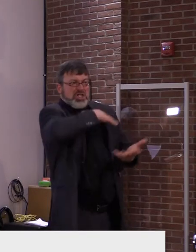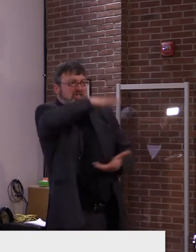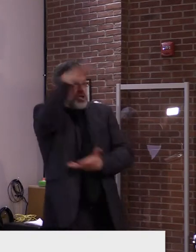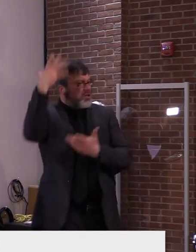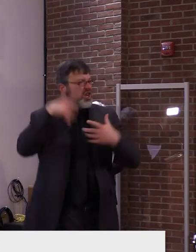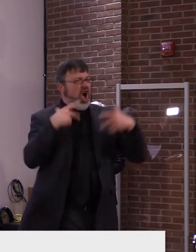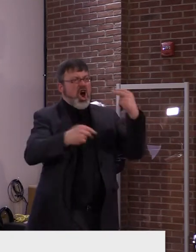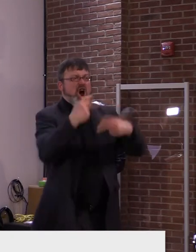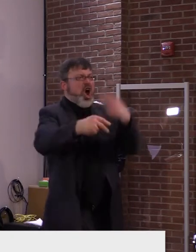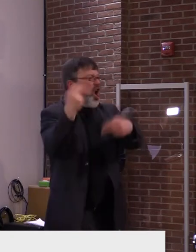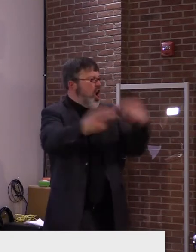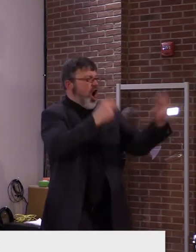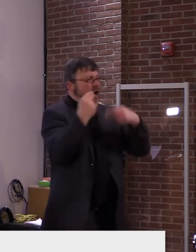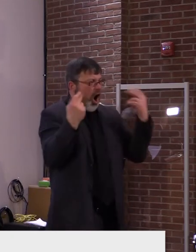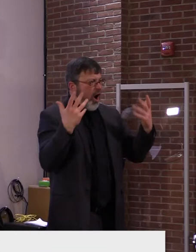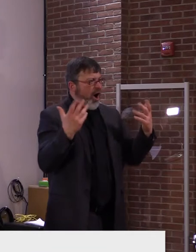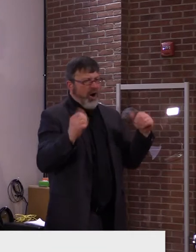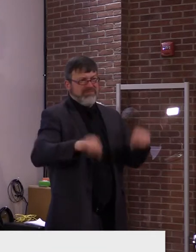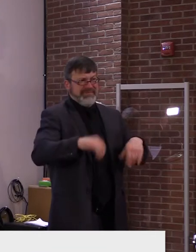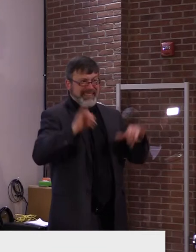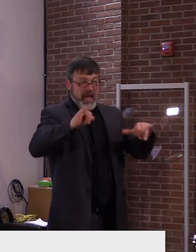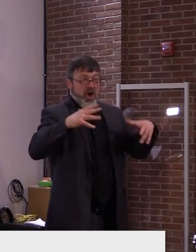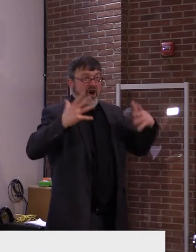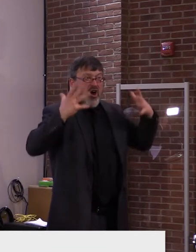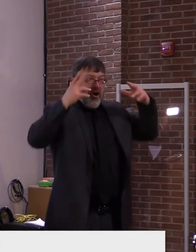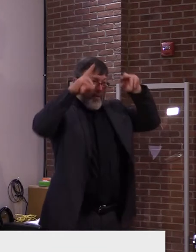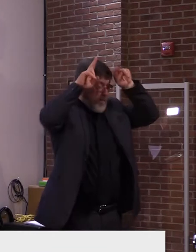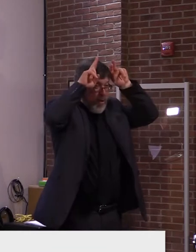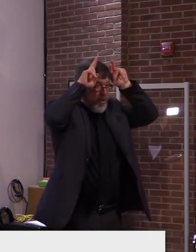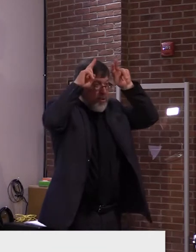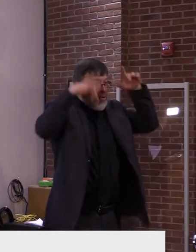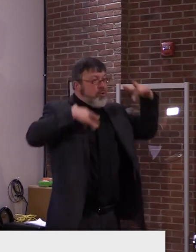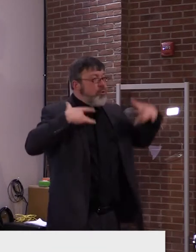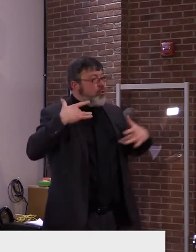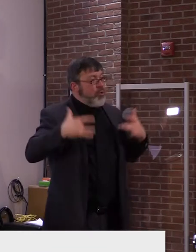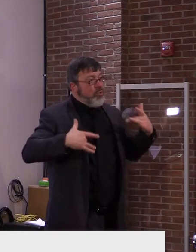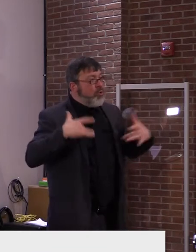continue to work with the federal government to make sure that we receive our share.